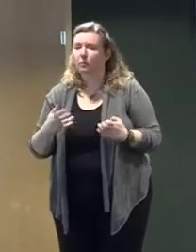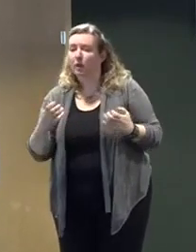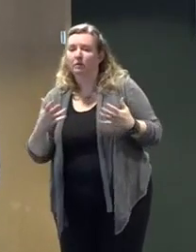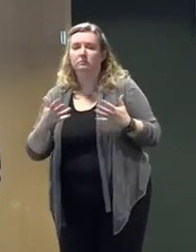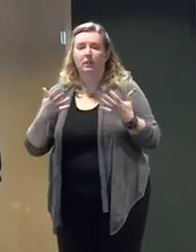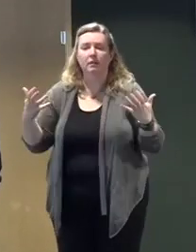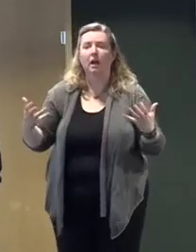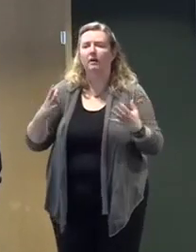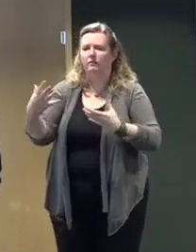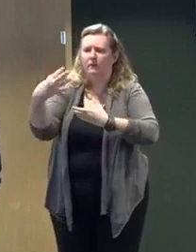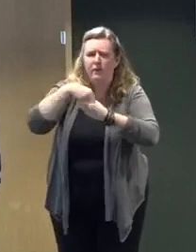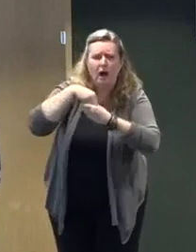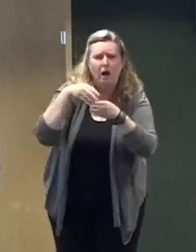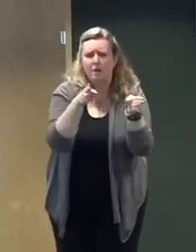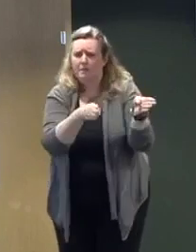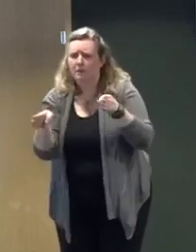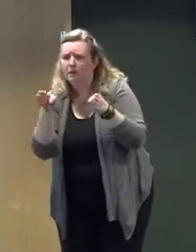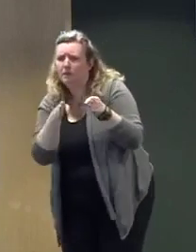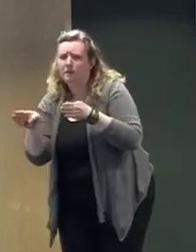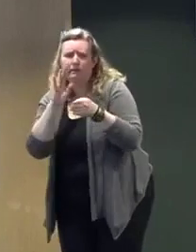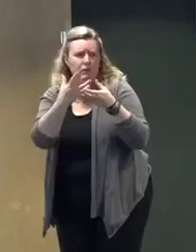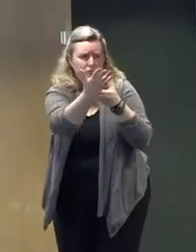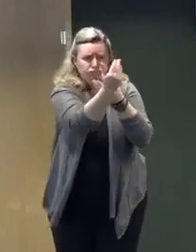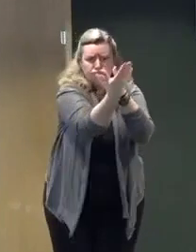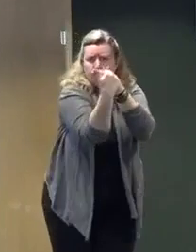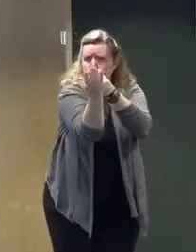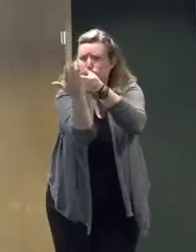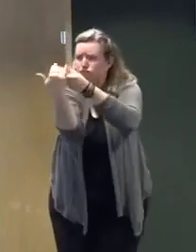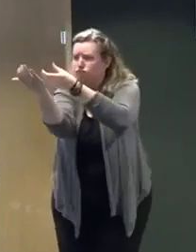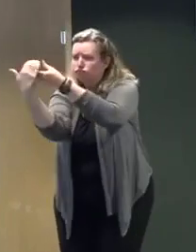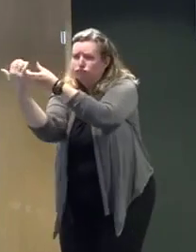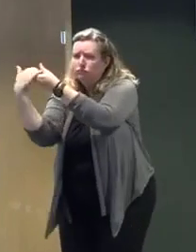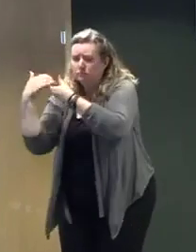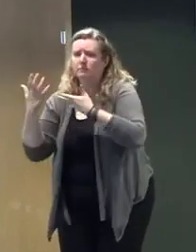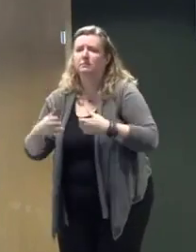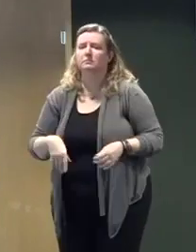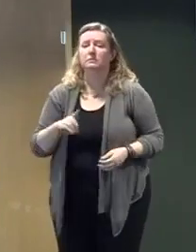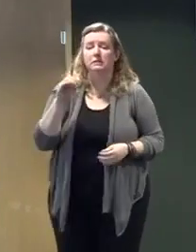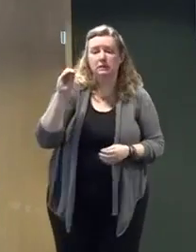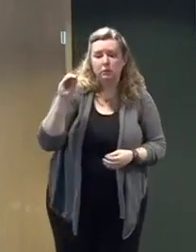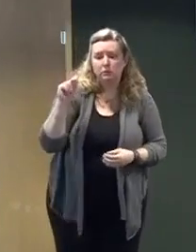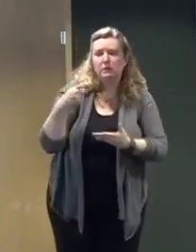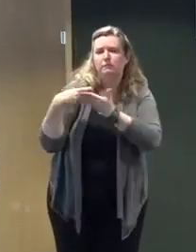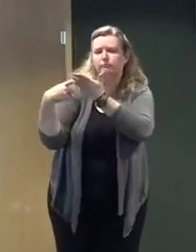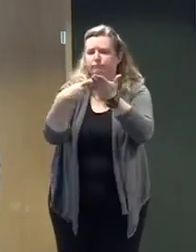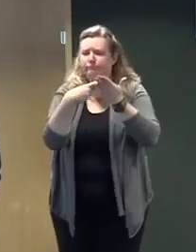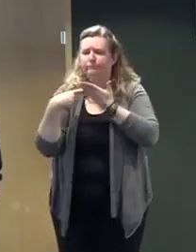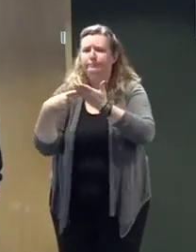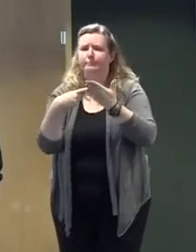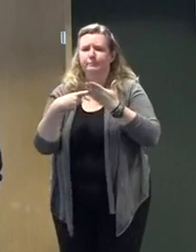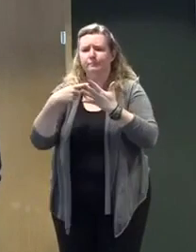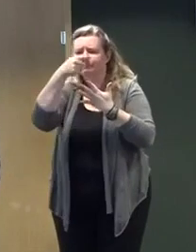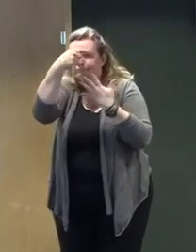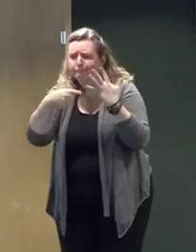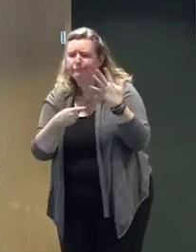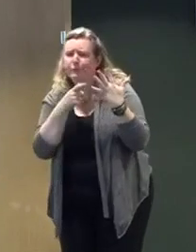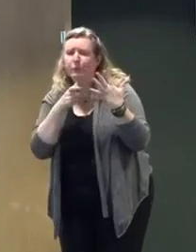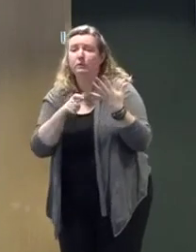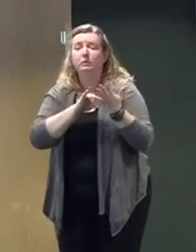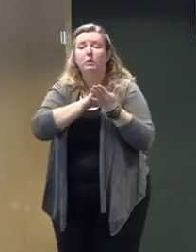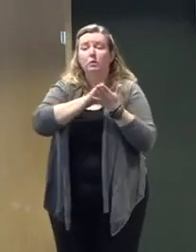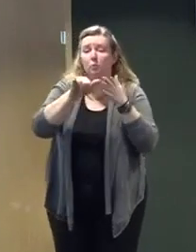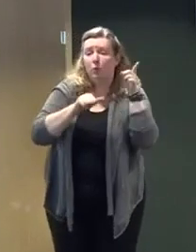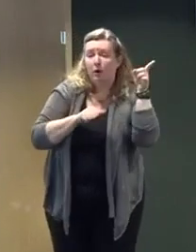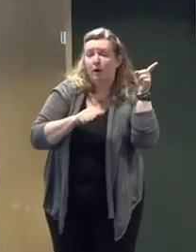are on a call at noon to discuss preparations and her counterparts in this case include New York, Pennsylvania, Delaware, Connecticut,